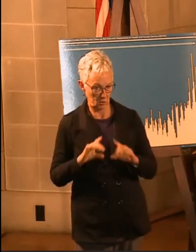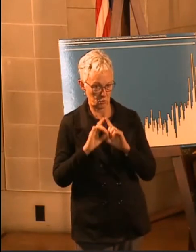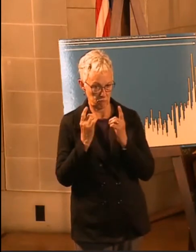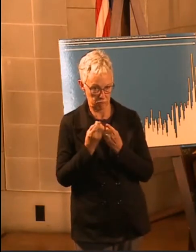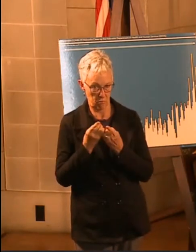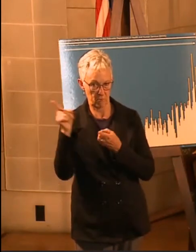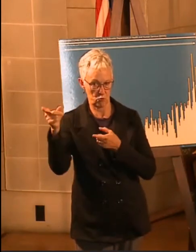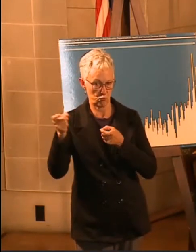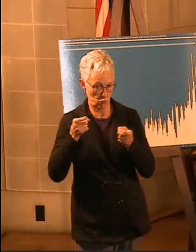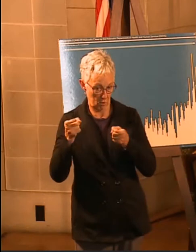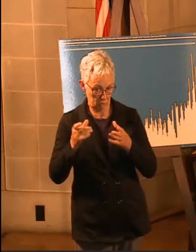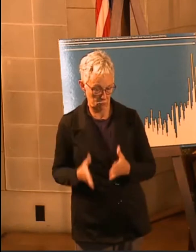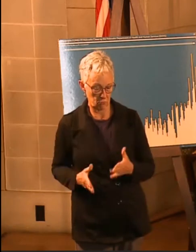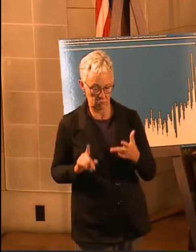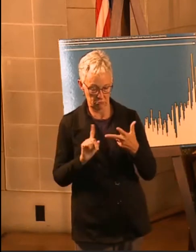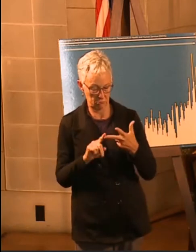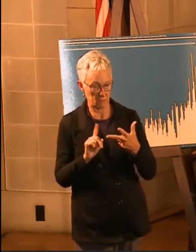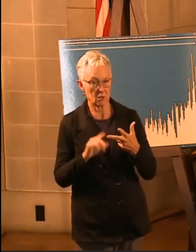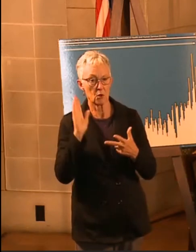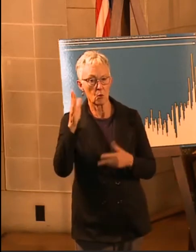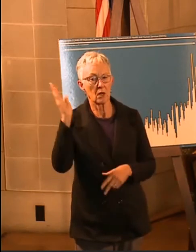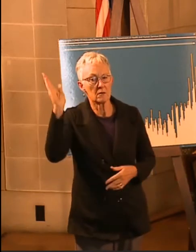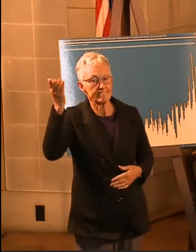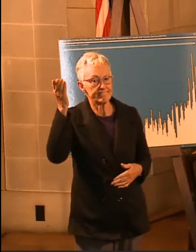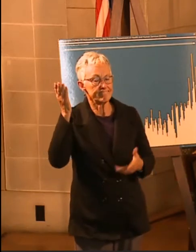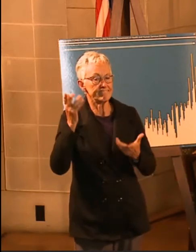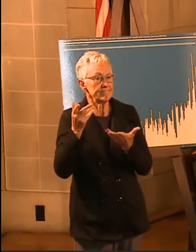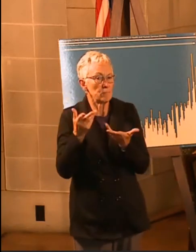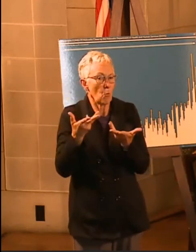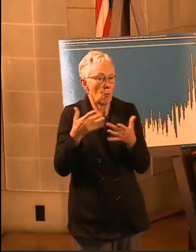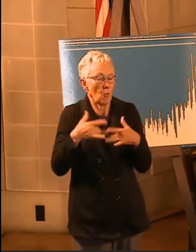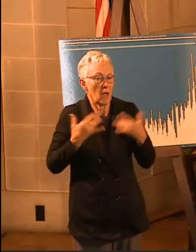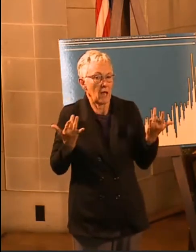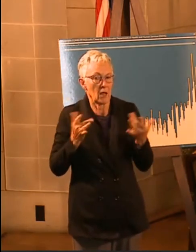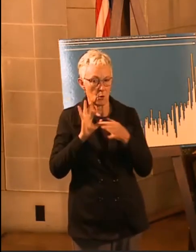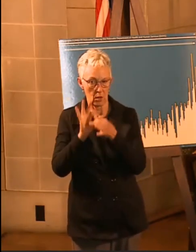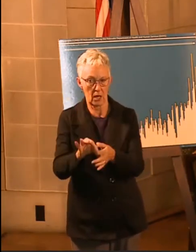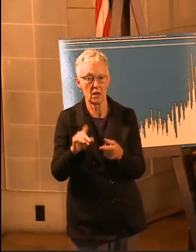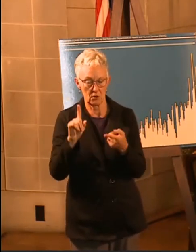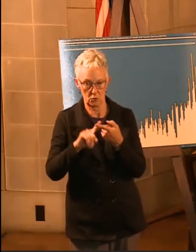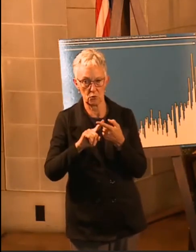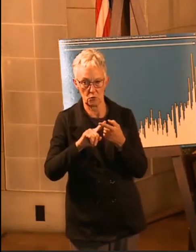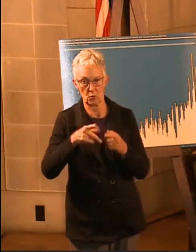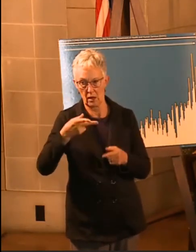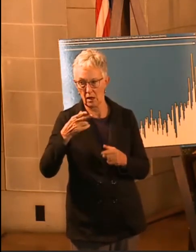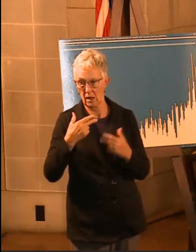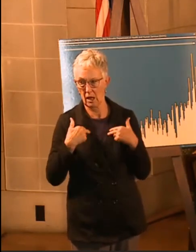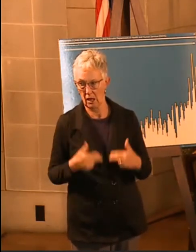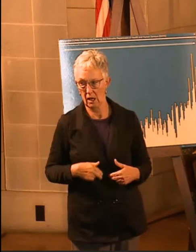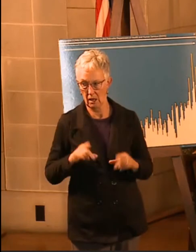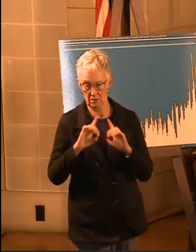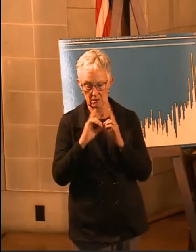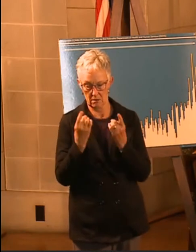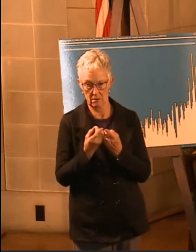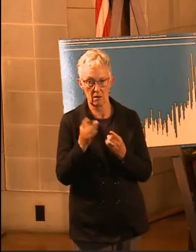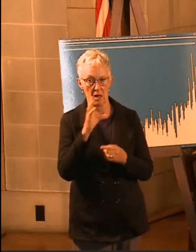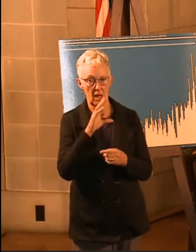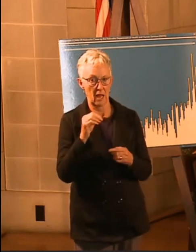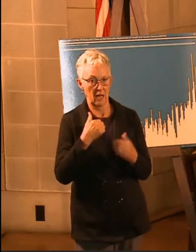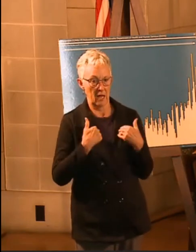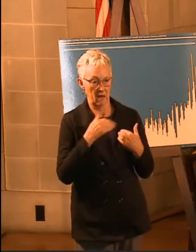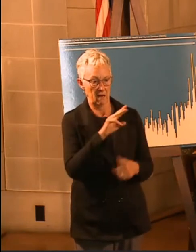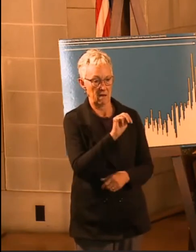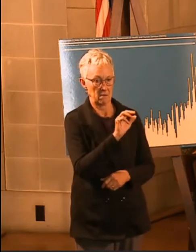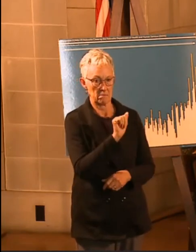there. She's going to be talking about what they're seeing from the Public Health Department. And then we're going to Matt Blomstead, who's the Commissioner of Education, talking about